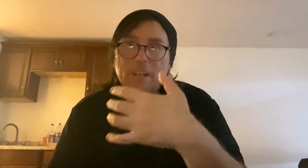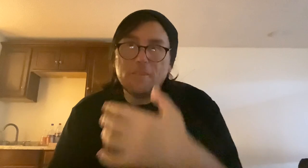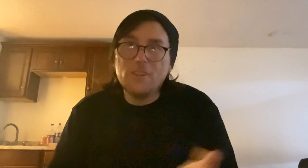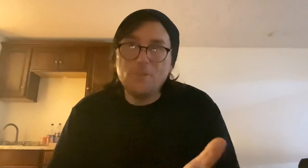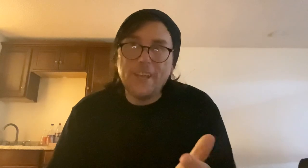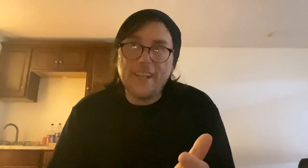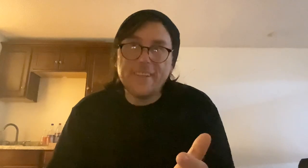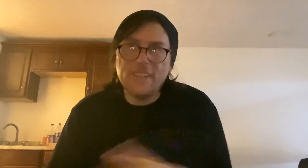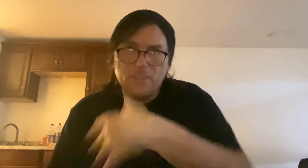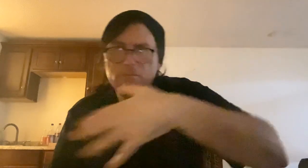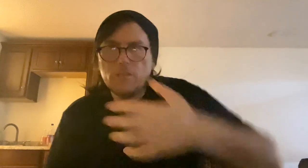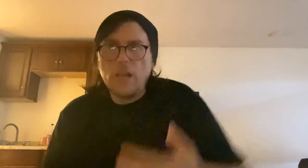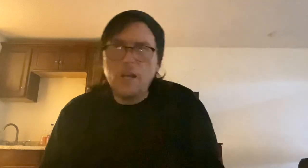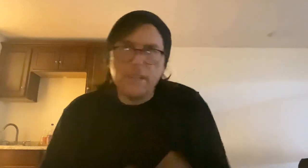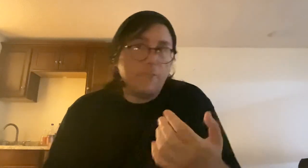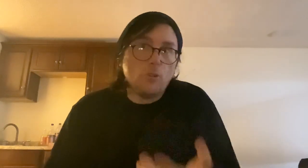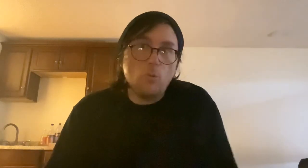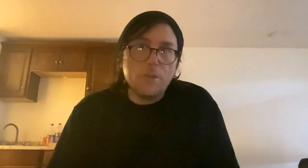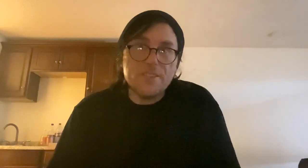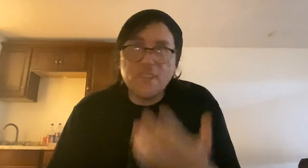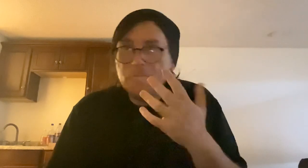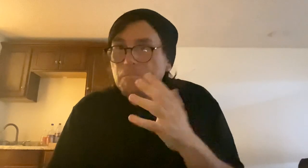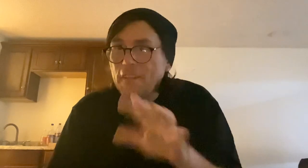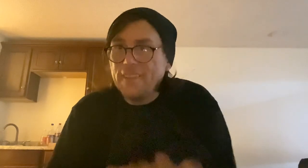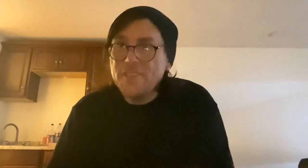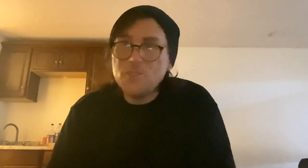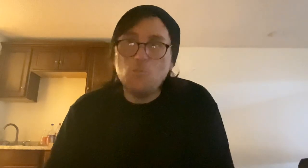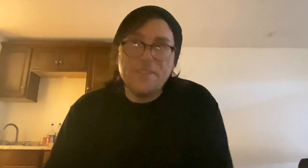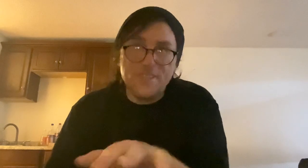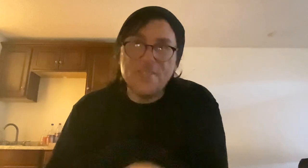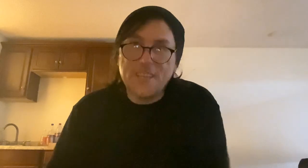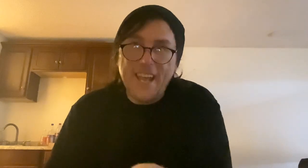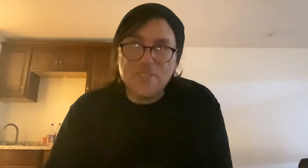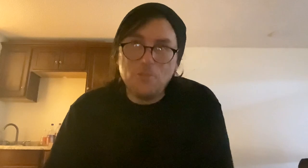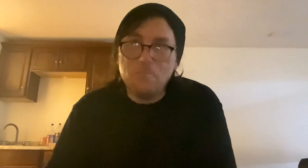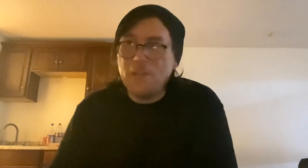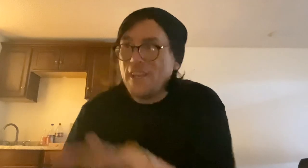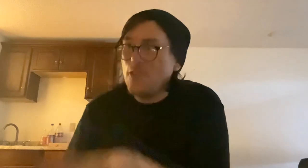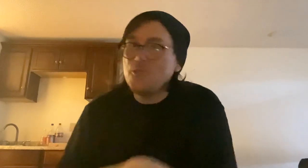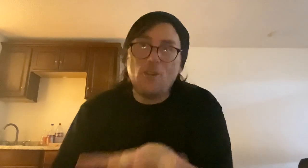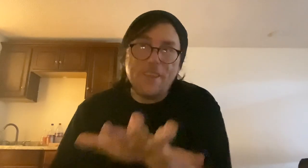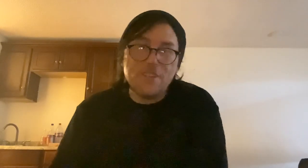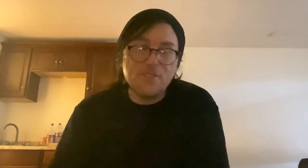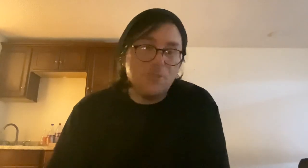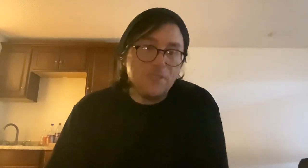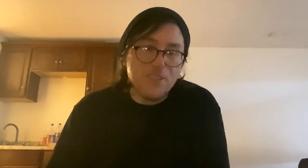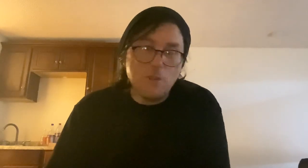including, you know, like if you're going with Disney, this is what Disney has told me years ago, and they still do it this way.